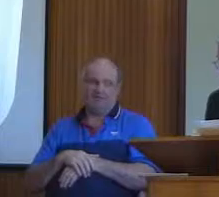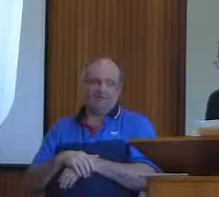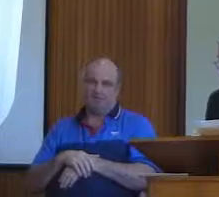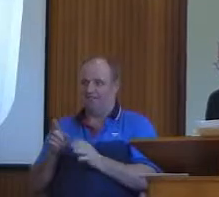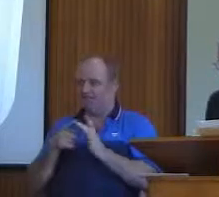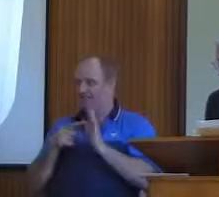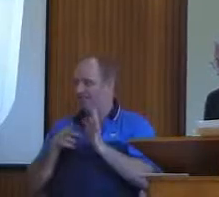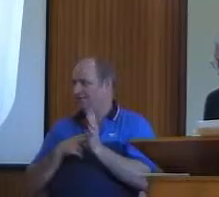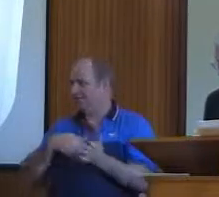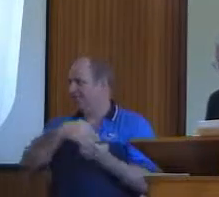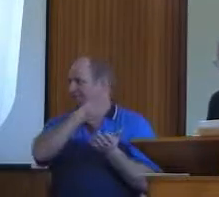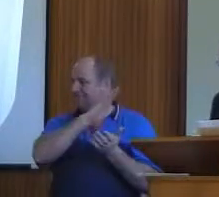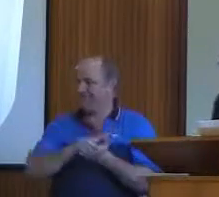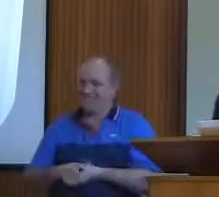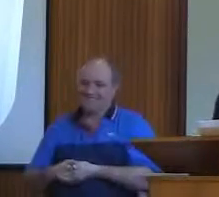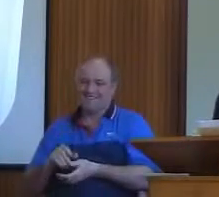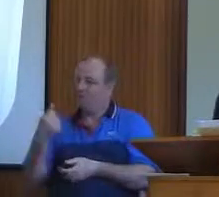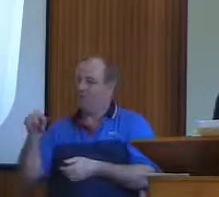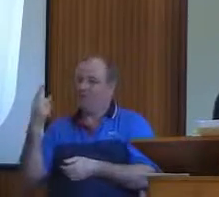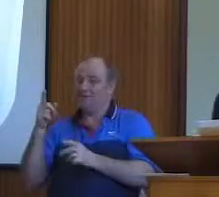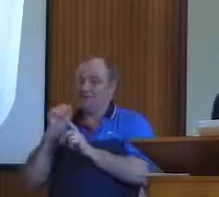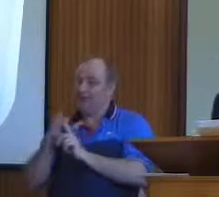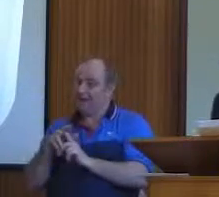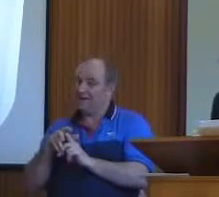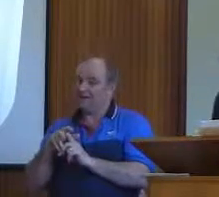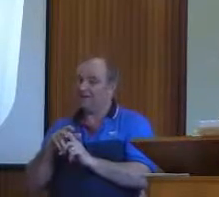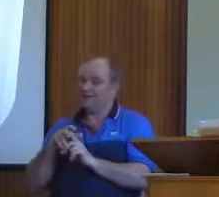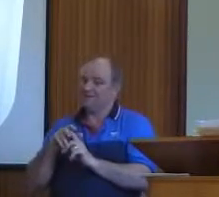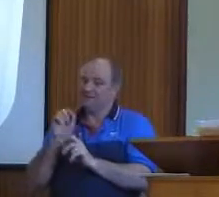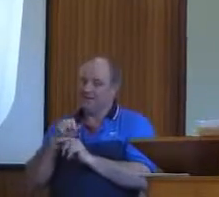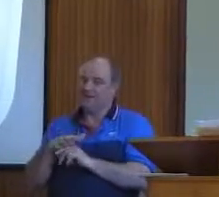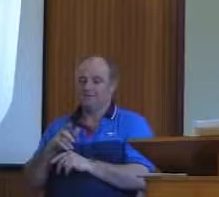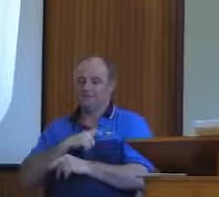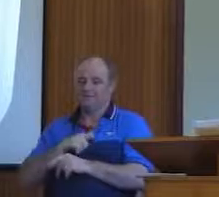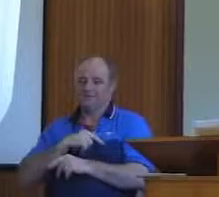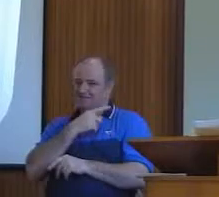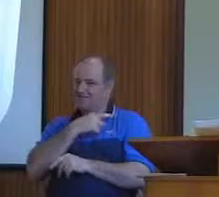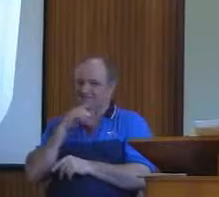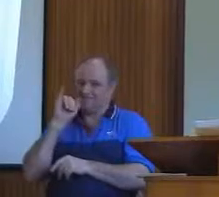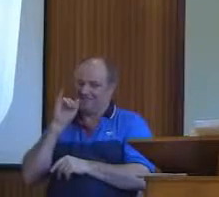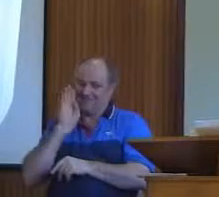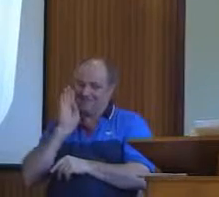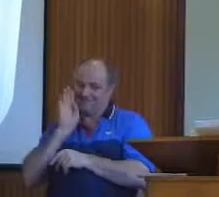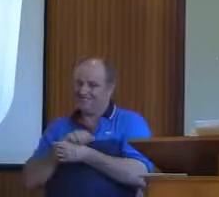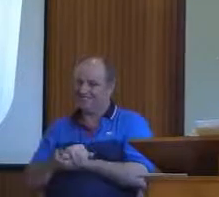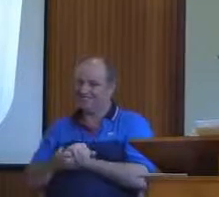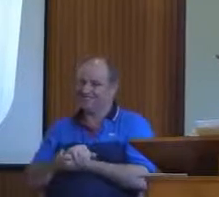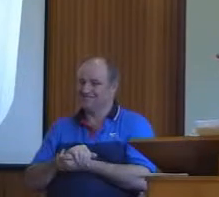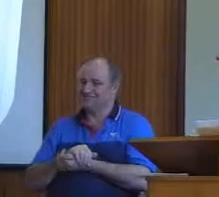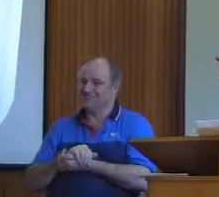He was faithful. She has been faithful. So, for our Lord to save